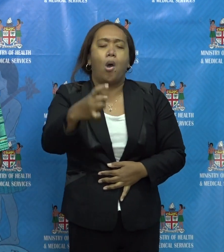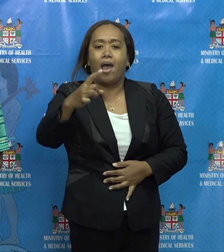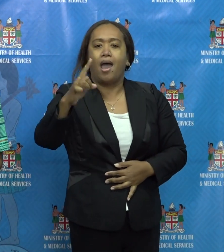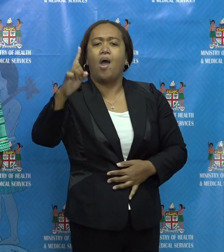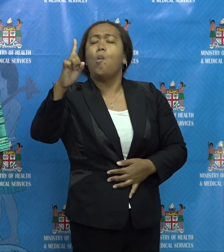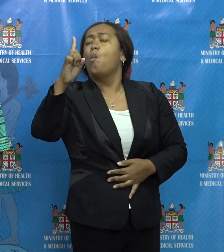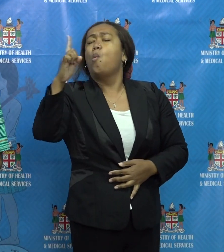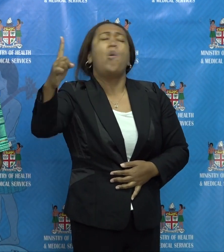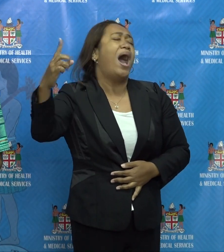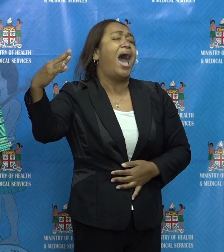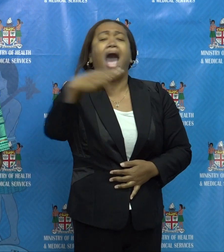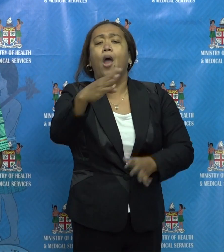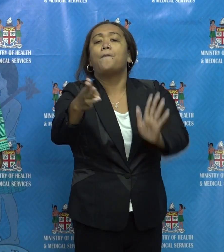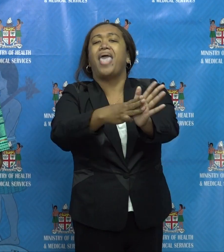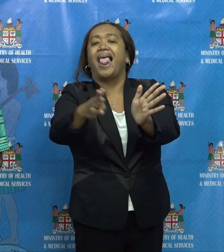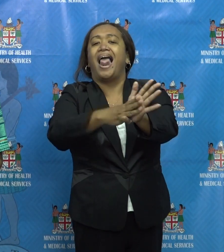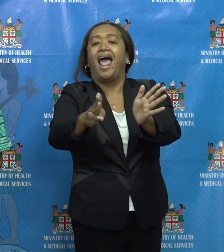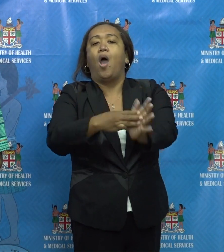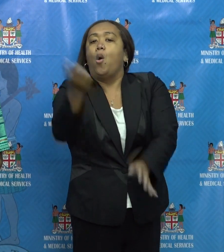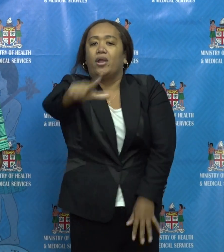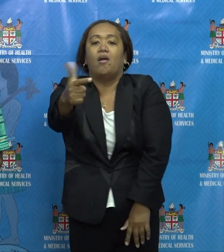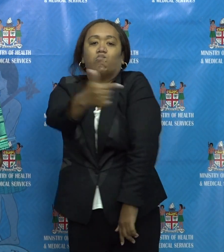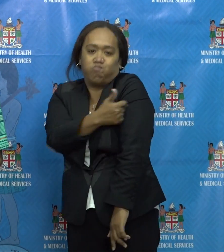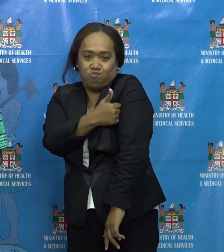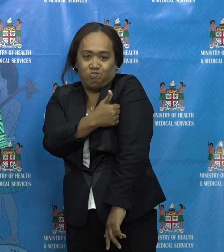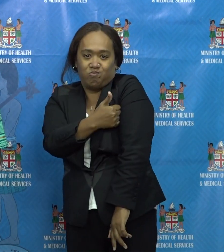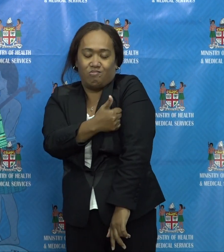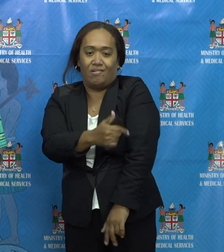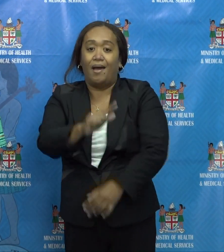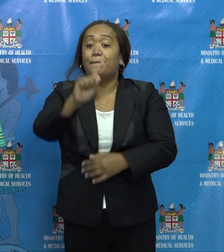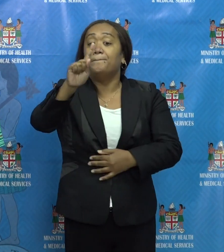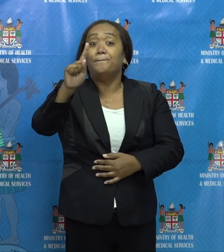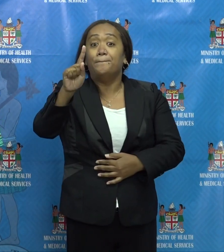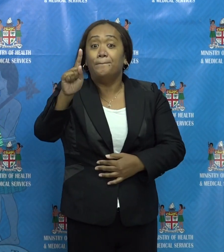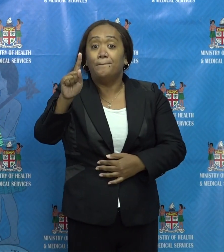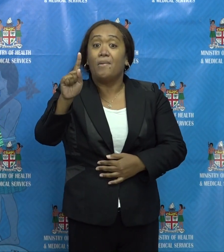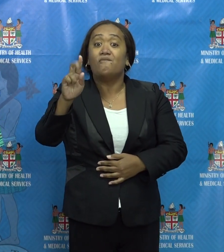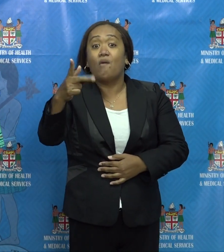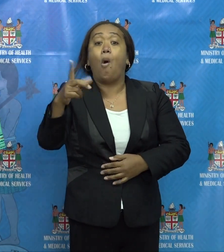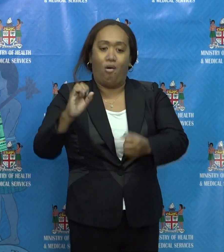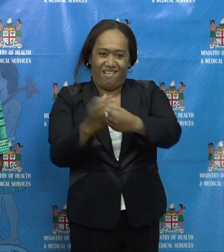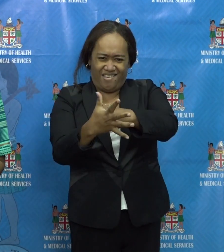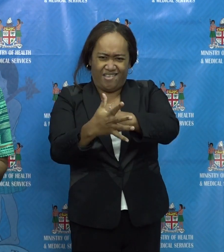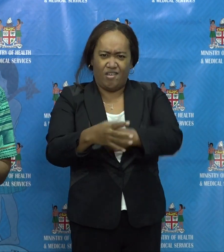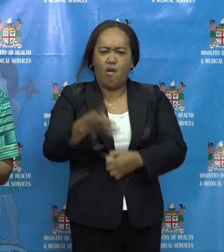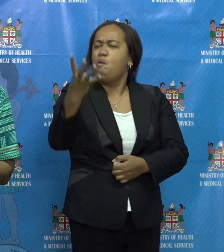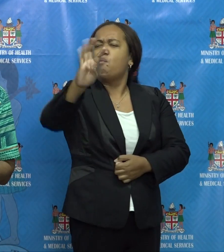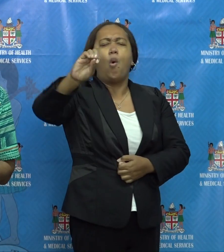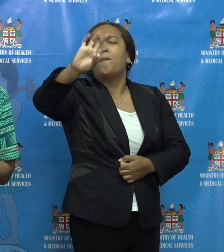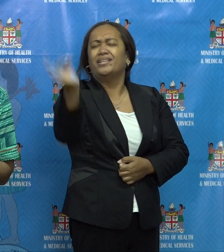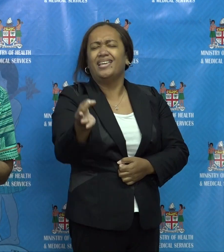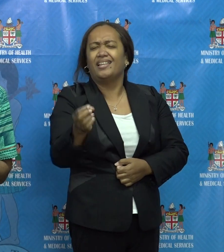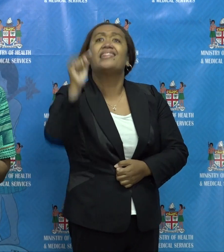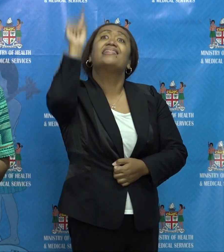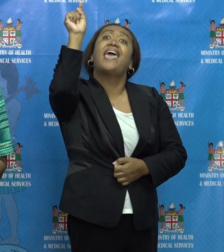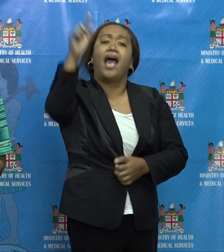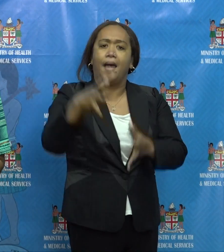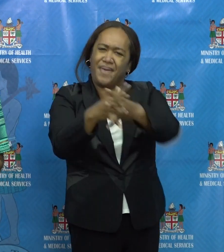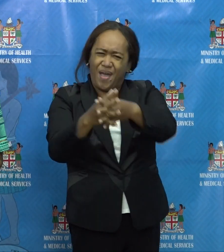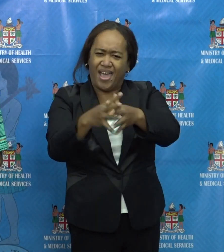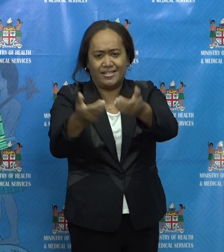adults have been vaccinated against COVID-19. That's 40% of the adult population.